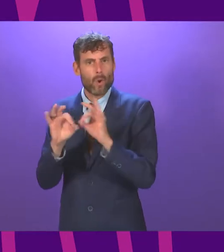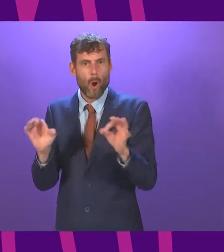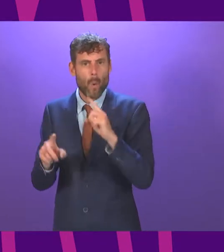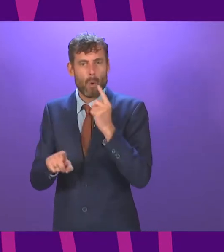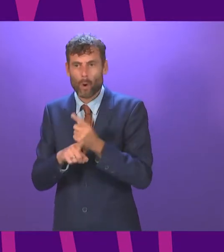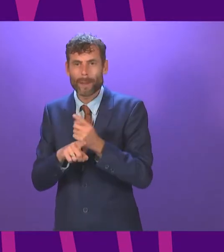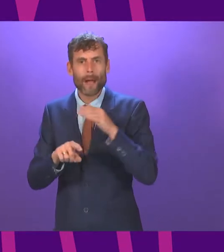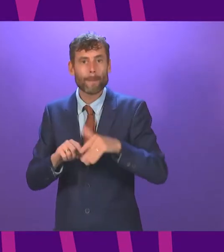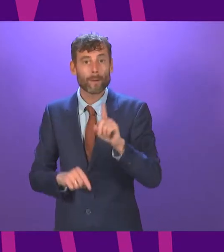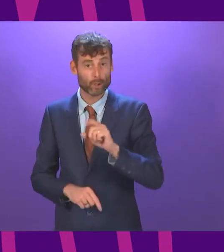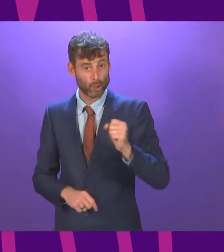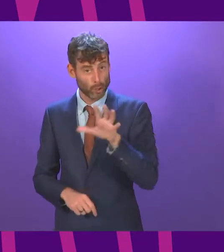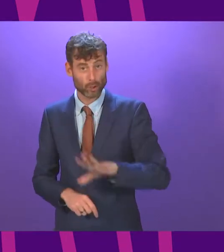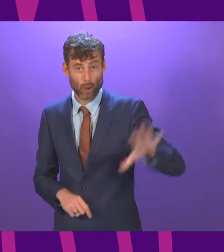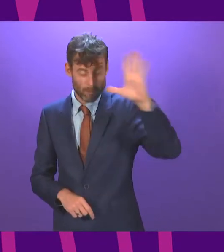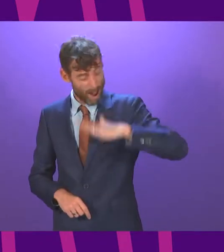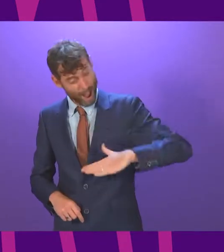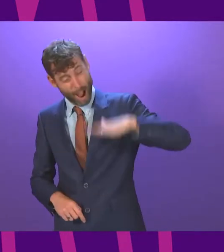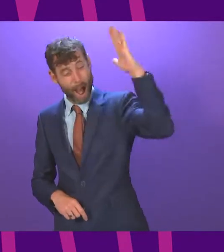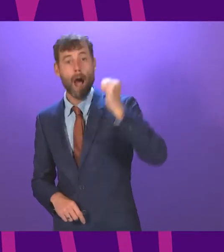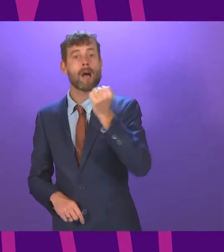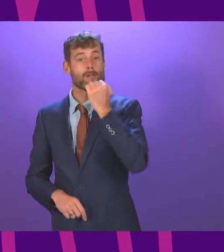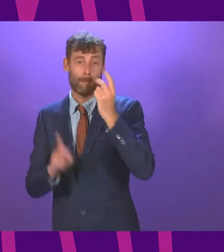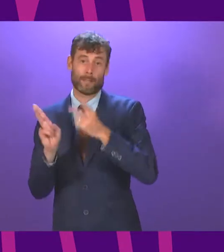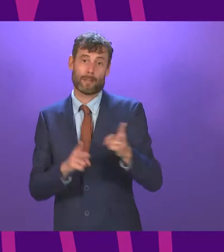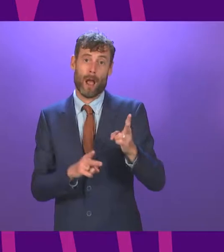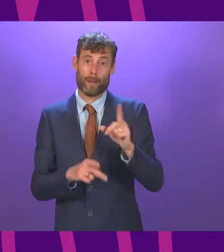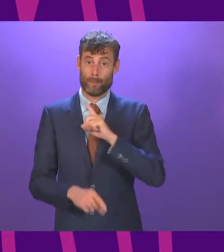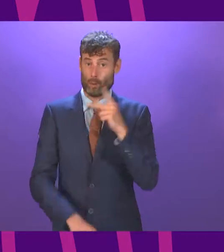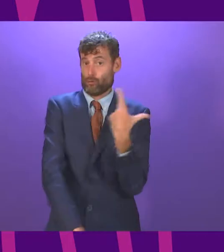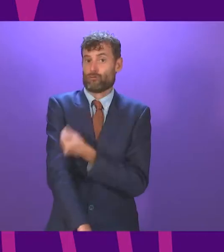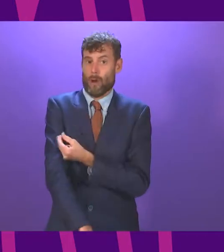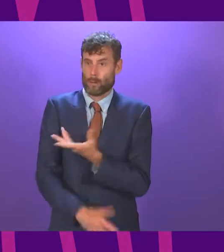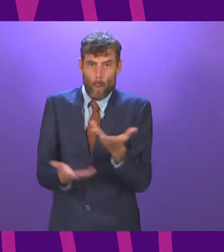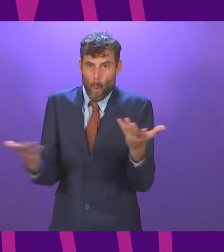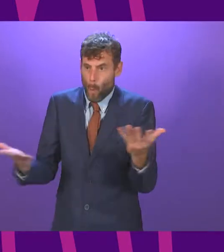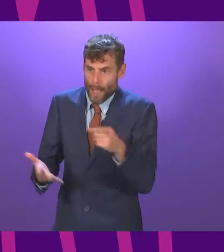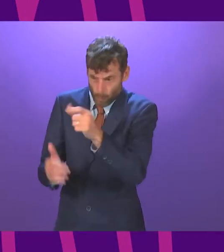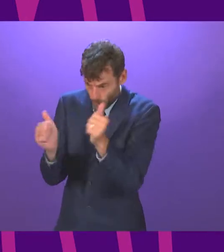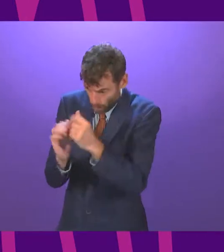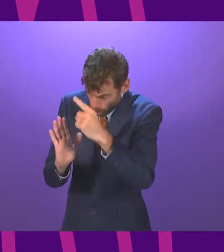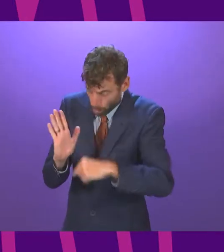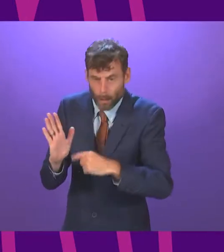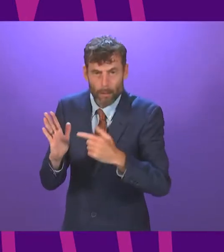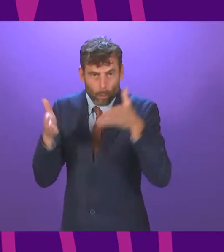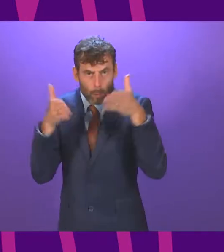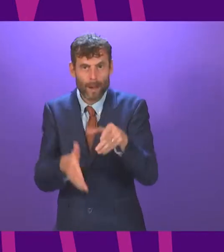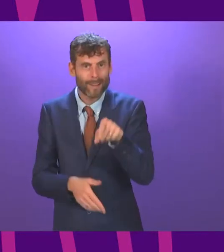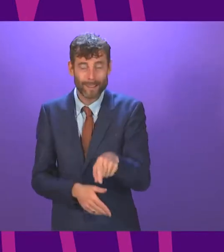drug death catastrophe. And far from being radical or extreme, there is very little this deal